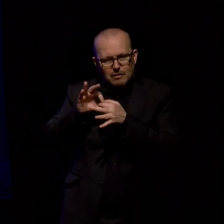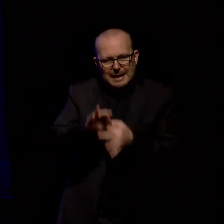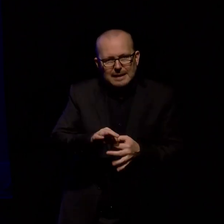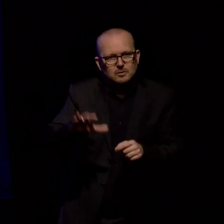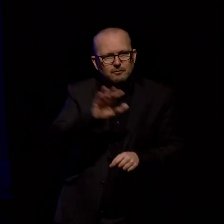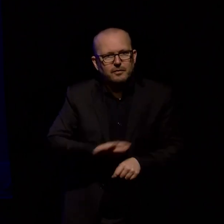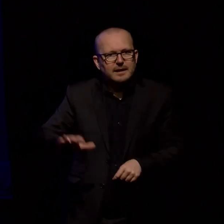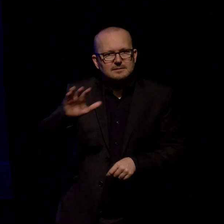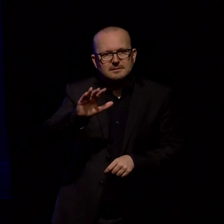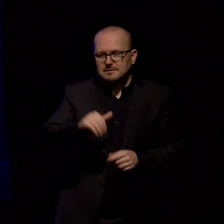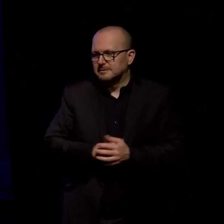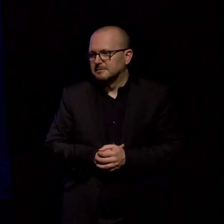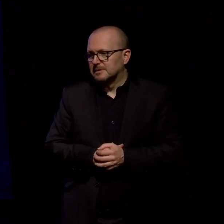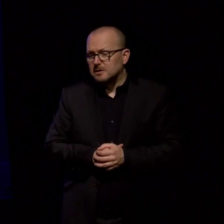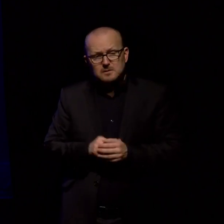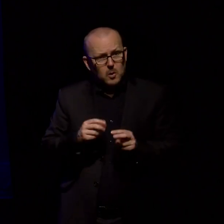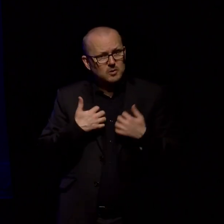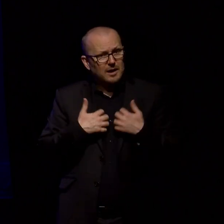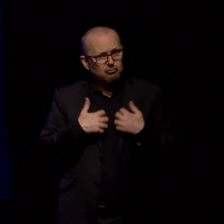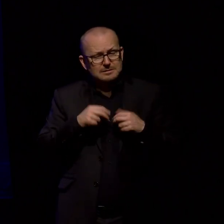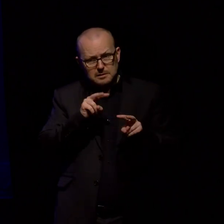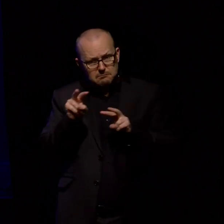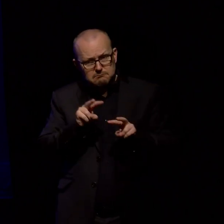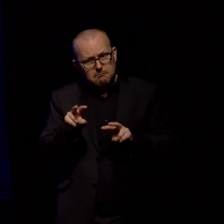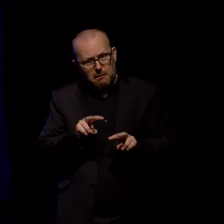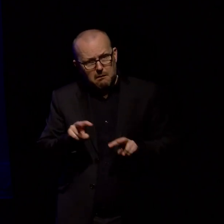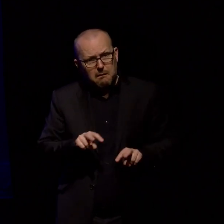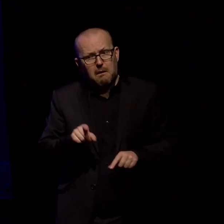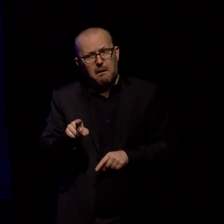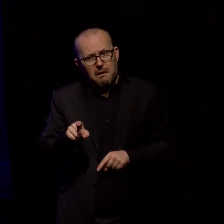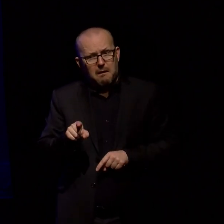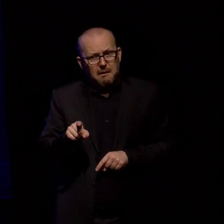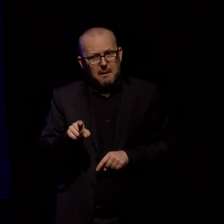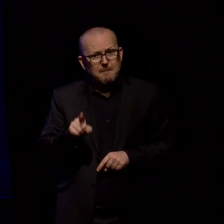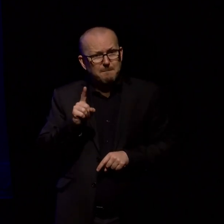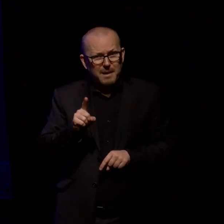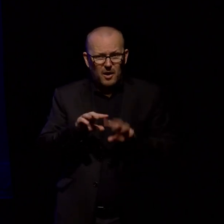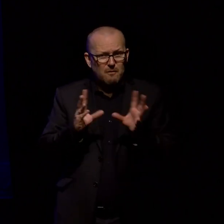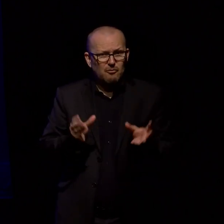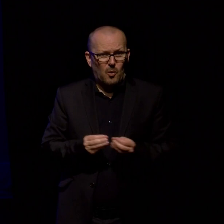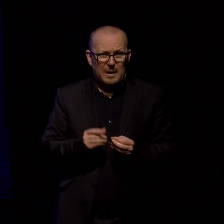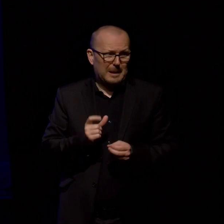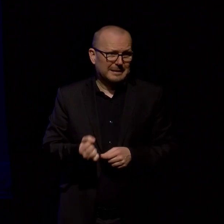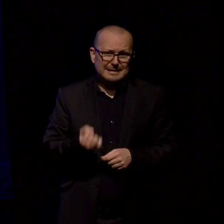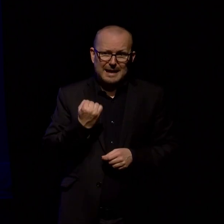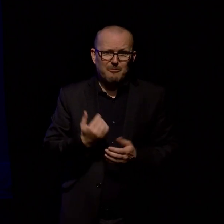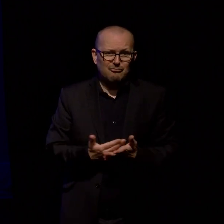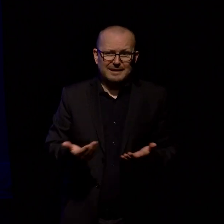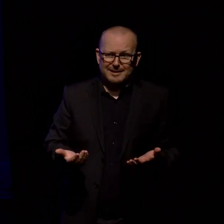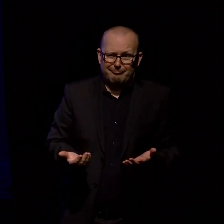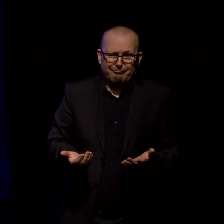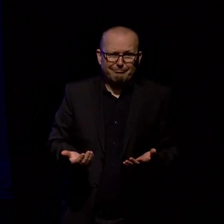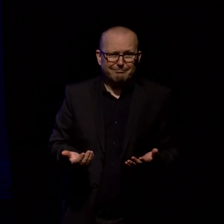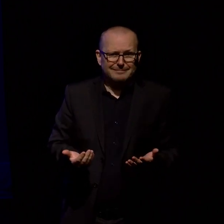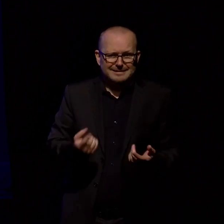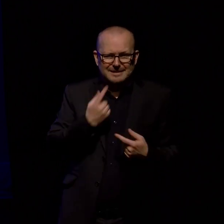there's trees on Great Barrier and it's just like this is dumb this is this is